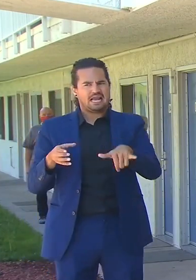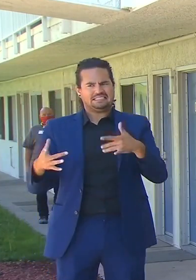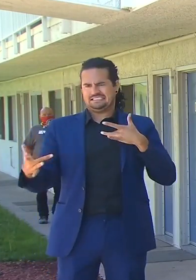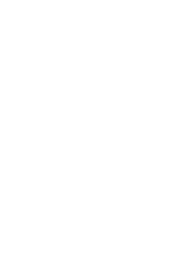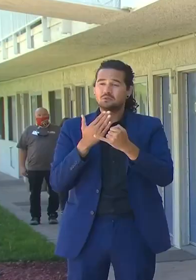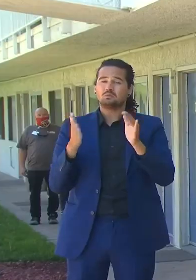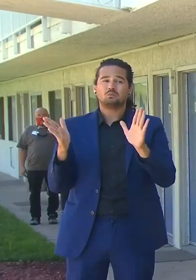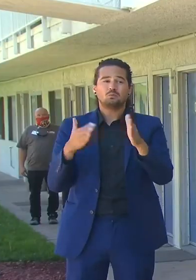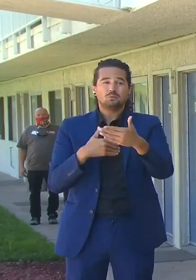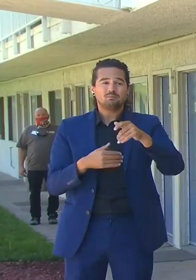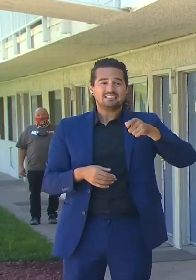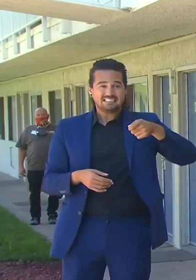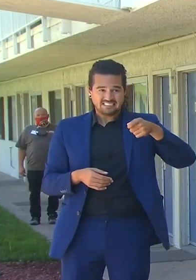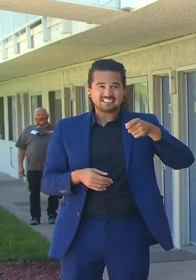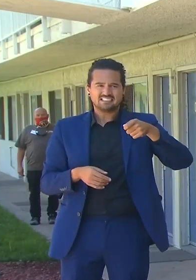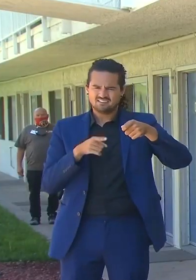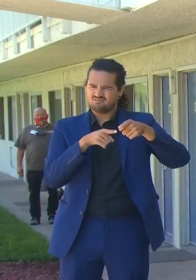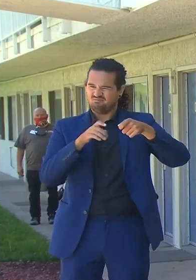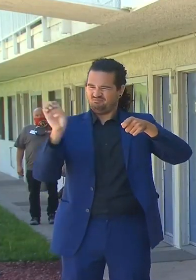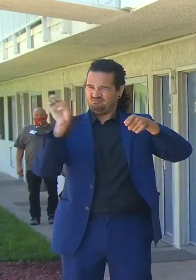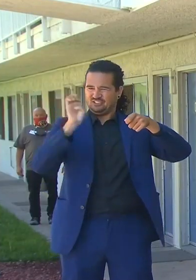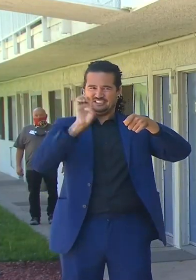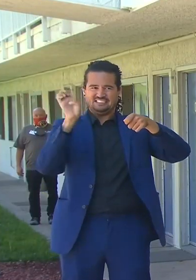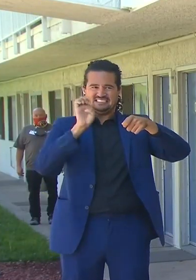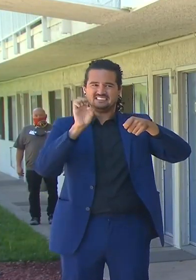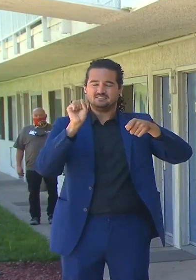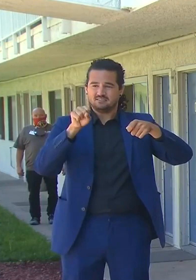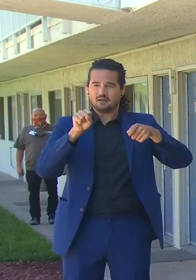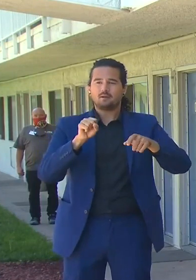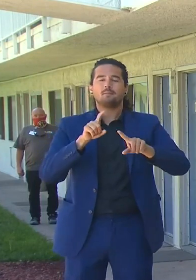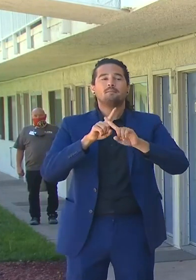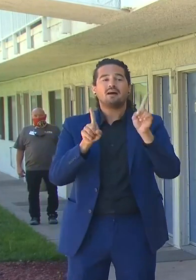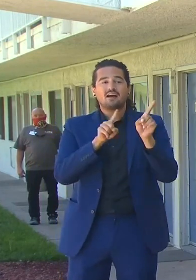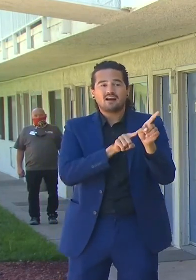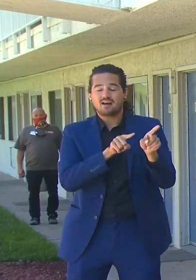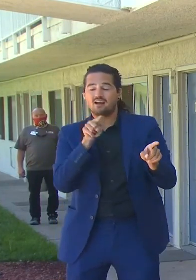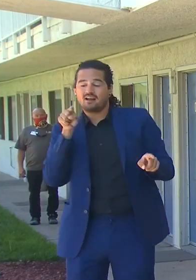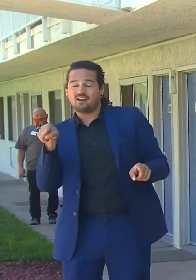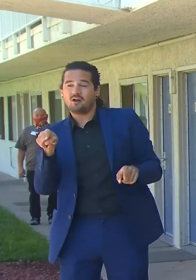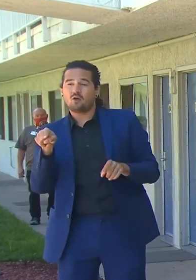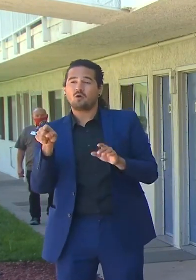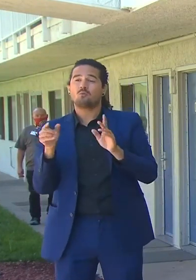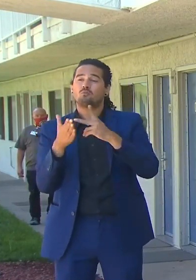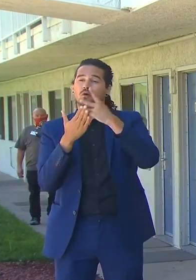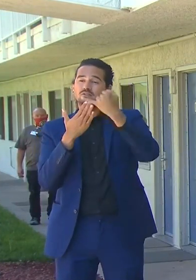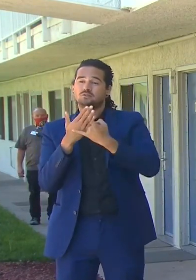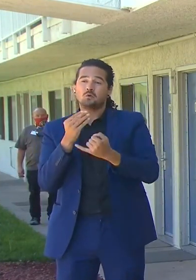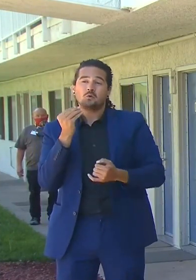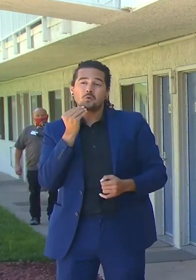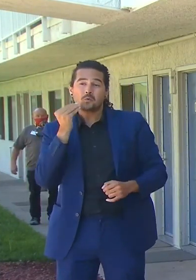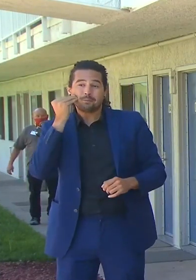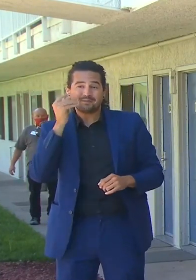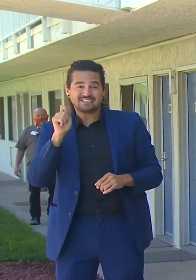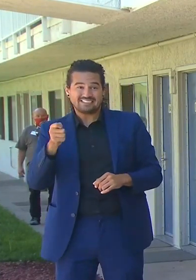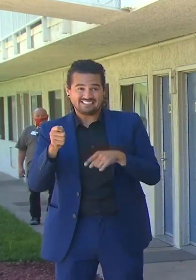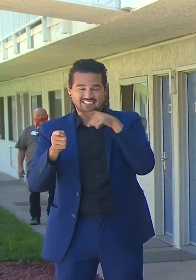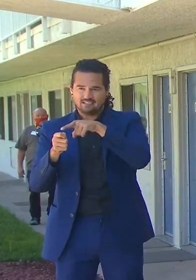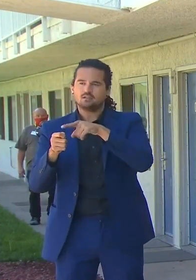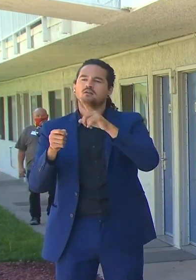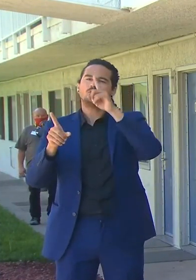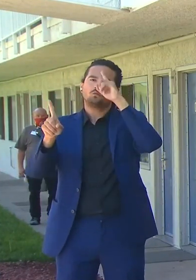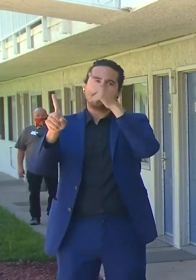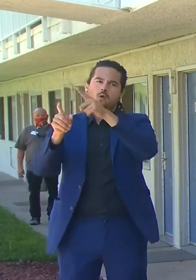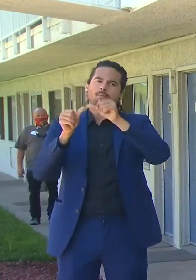gatherings. Governor Newsom says tomorrow there will be more announcements about how California will continue to use its